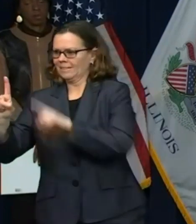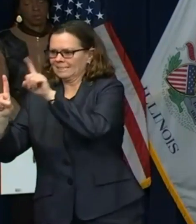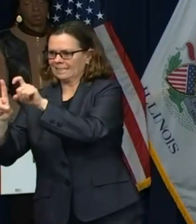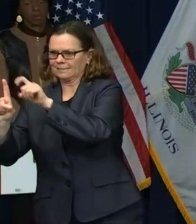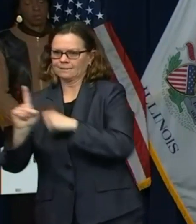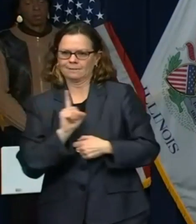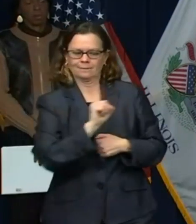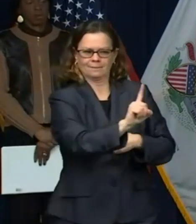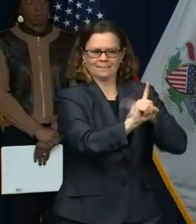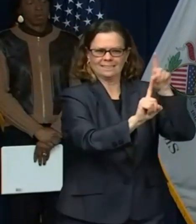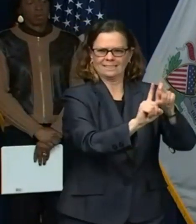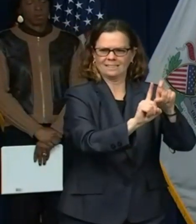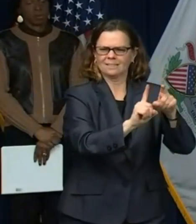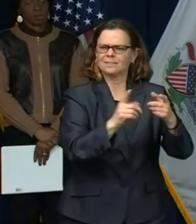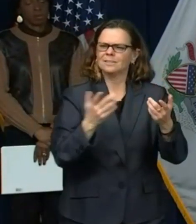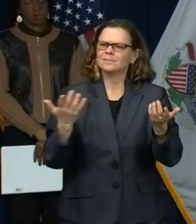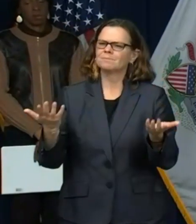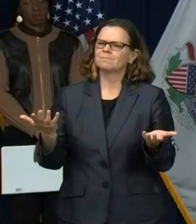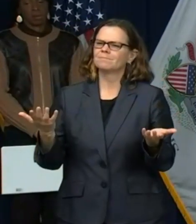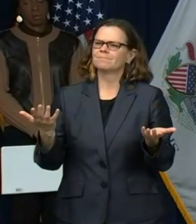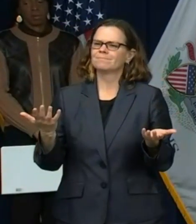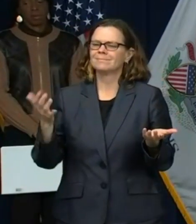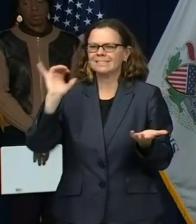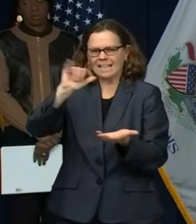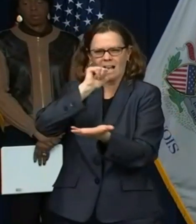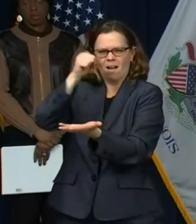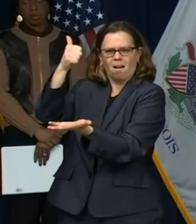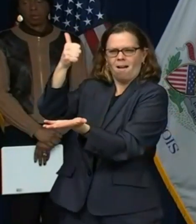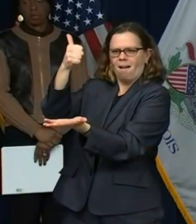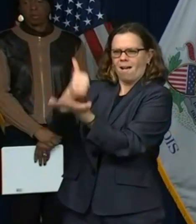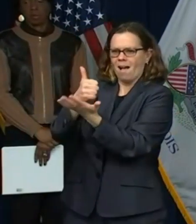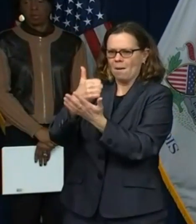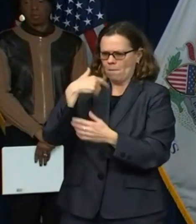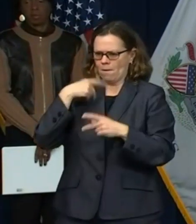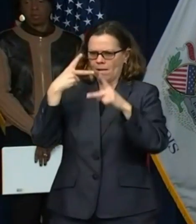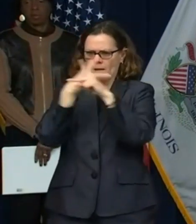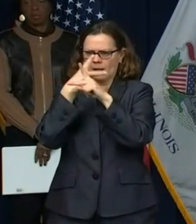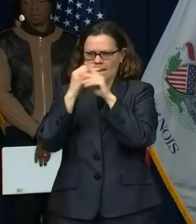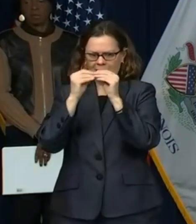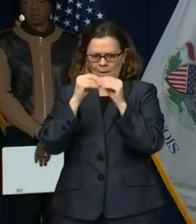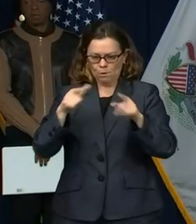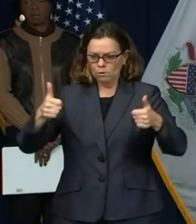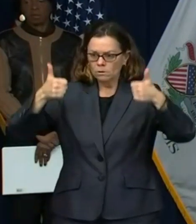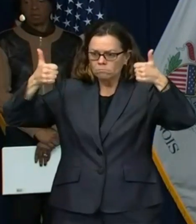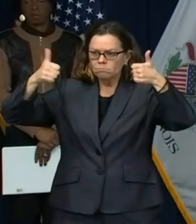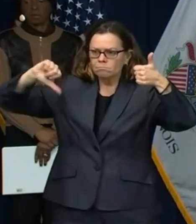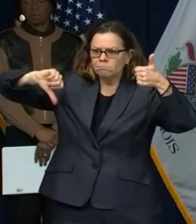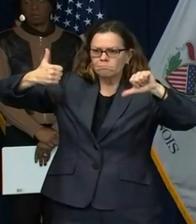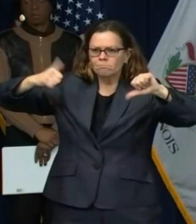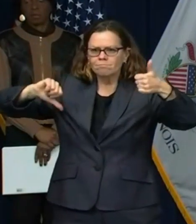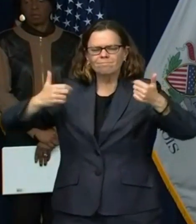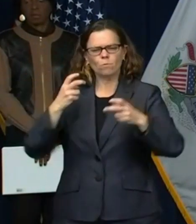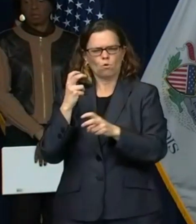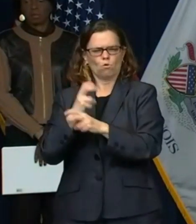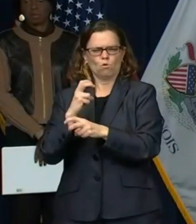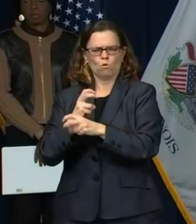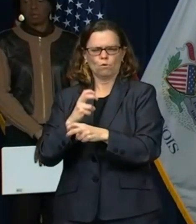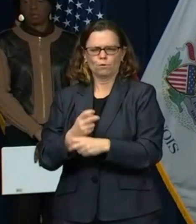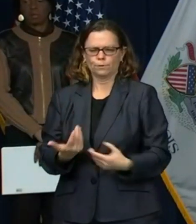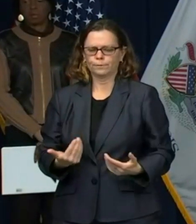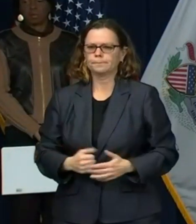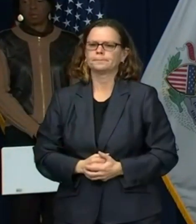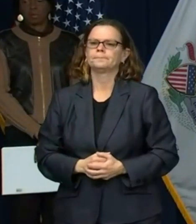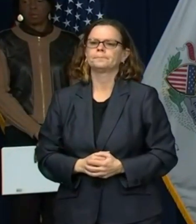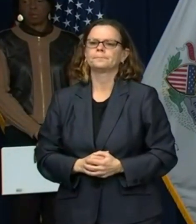uh, or sorry, a low, uh, verification, uh, level. So, uh, that's a challenge, but, but, um, you know, but we certainly